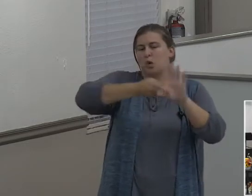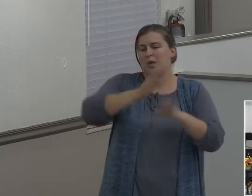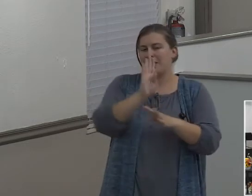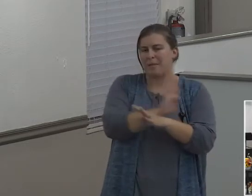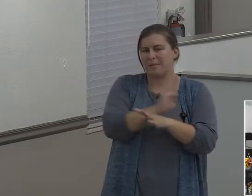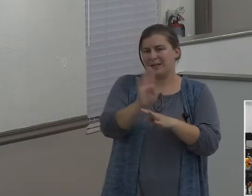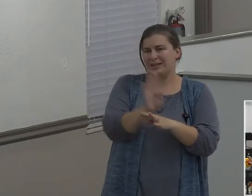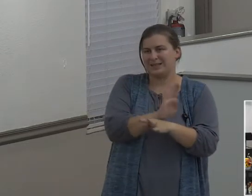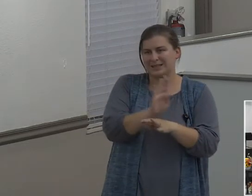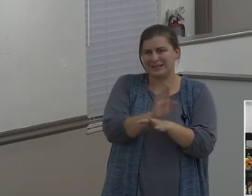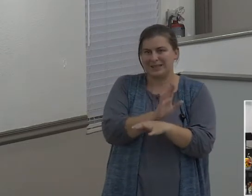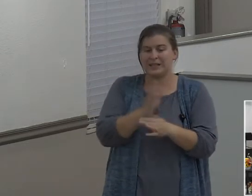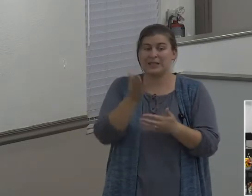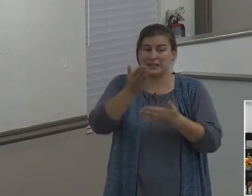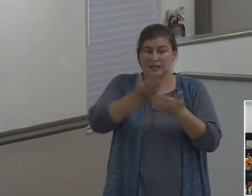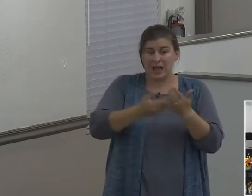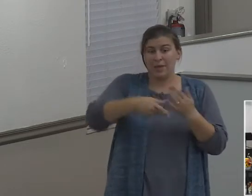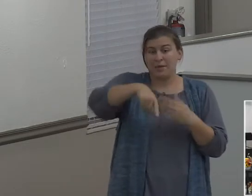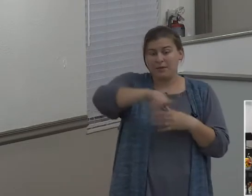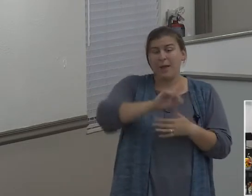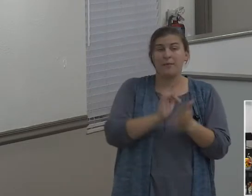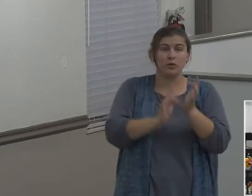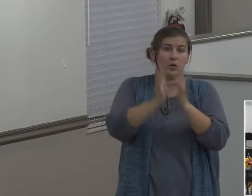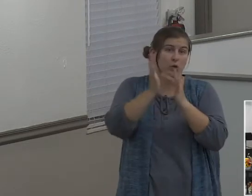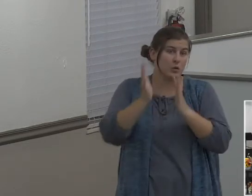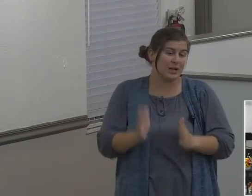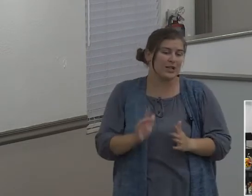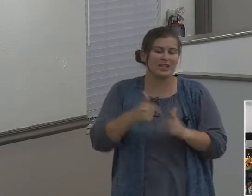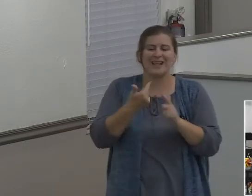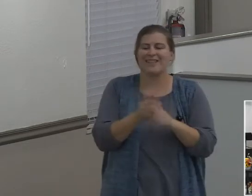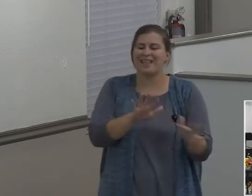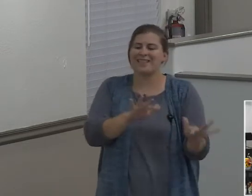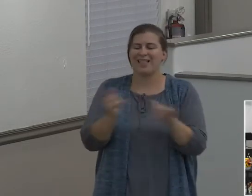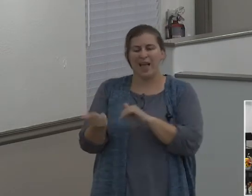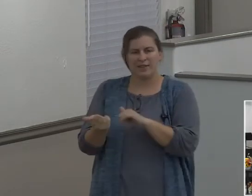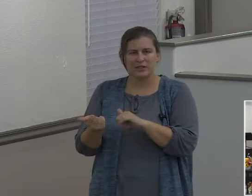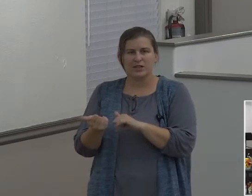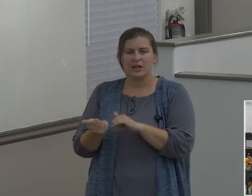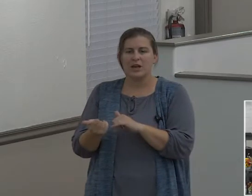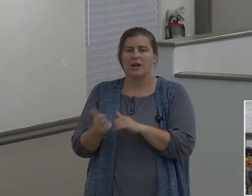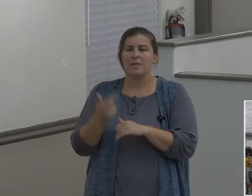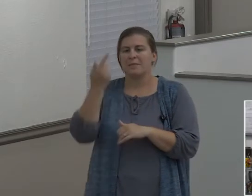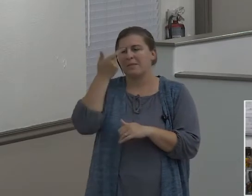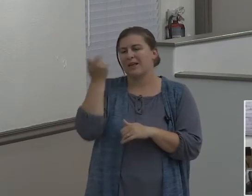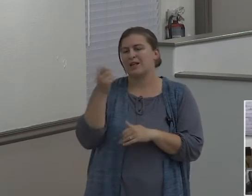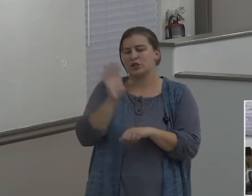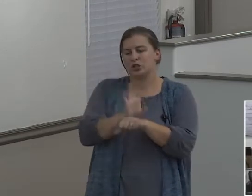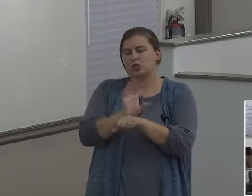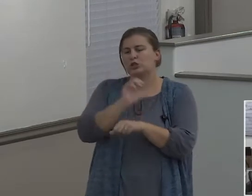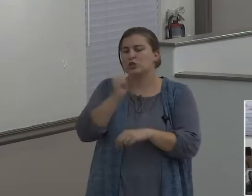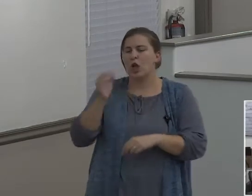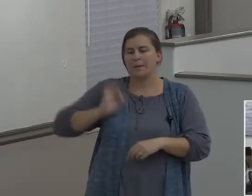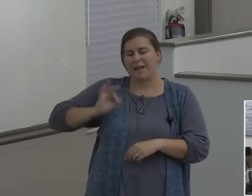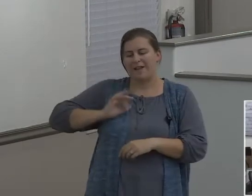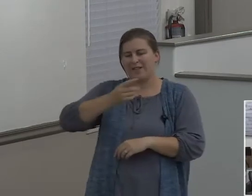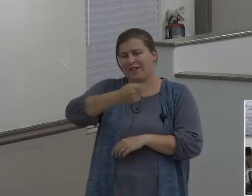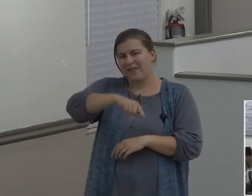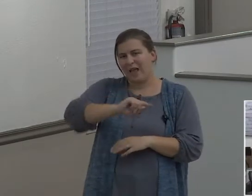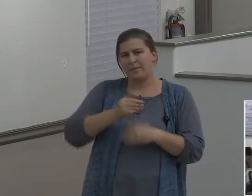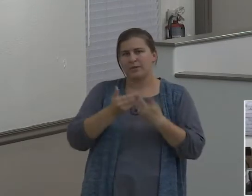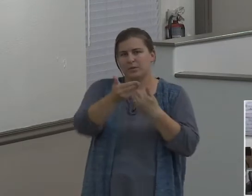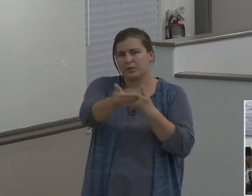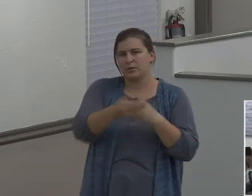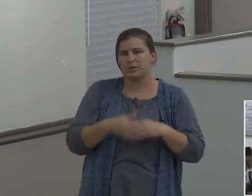genuine testimonies of salvation and stuff. You know, but you let,